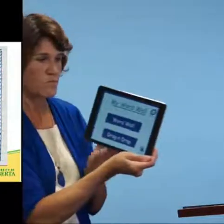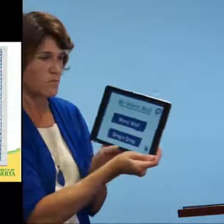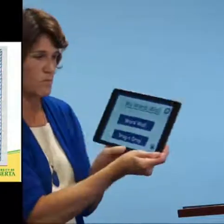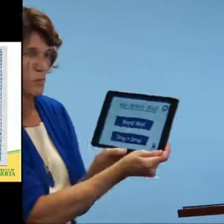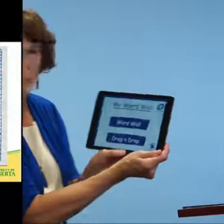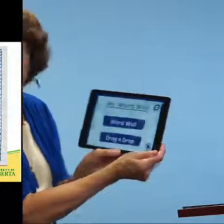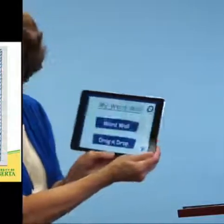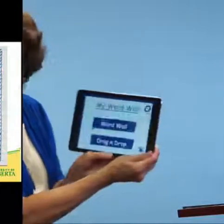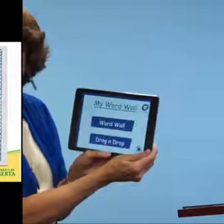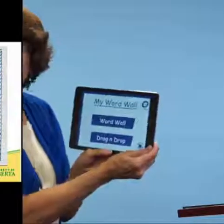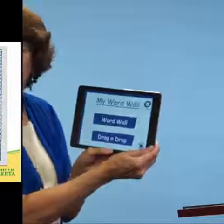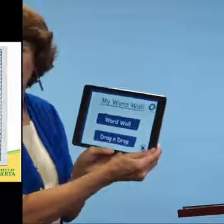I'm hoping you can see.